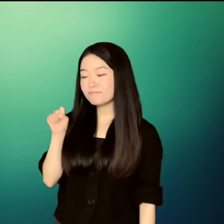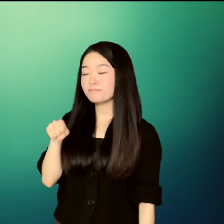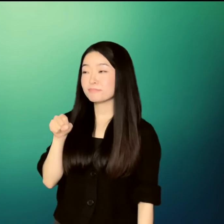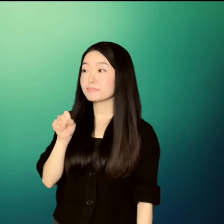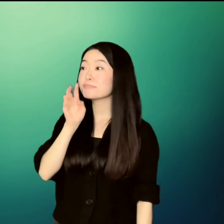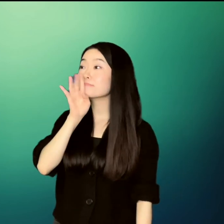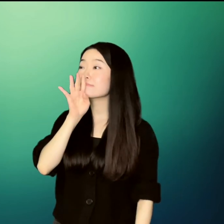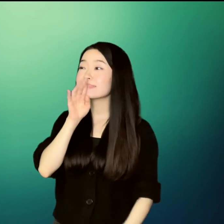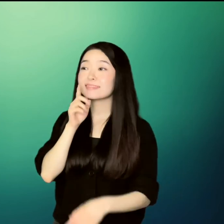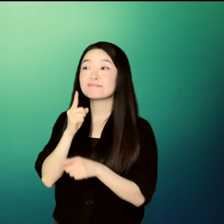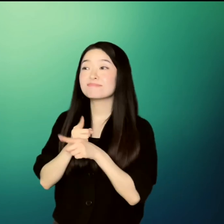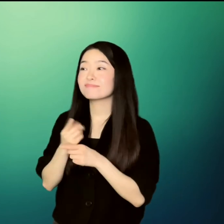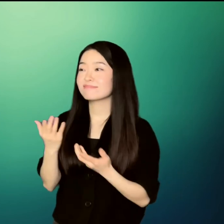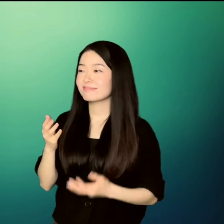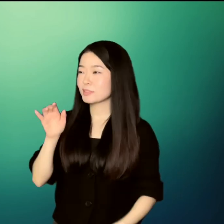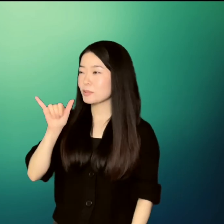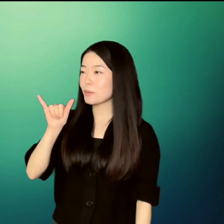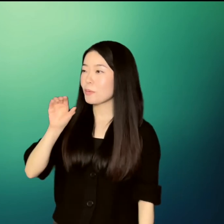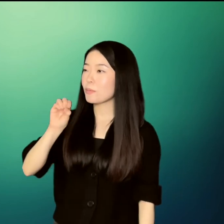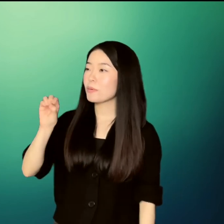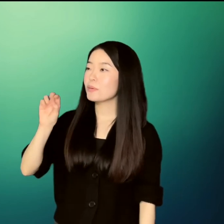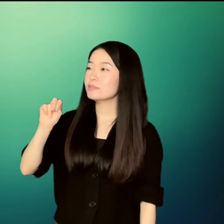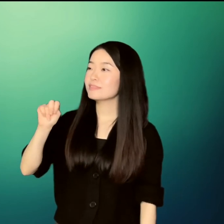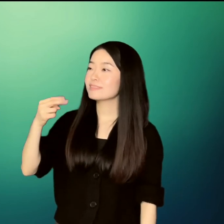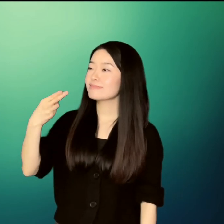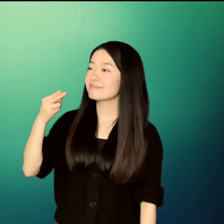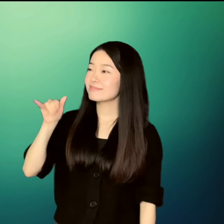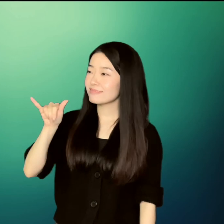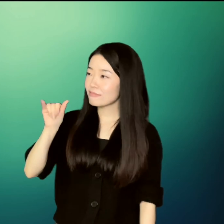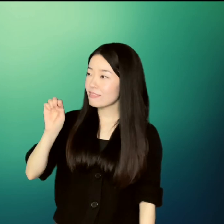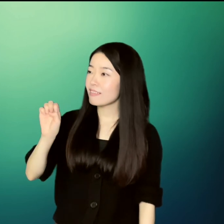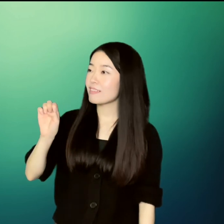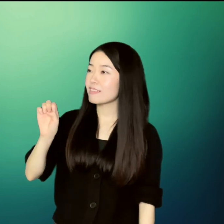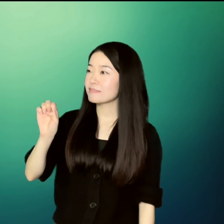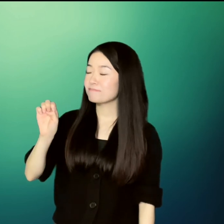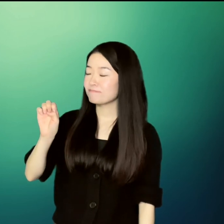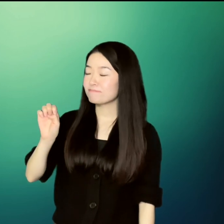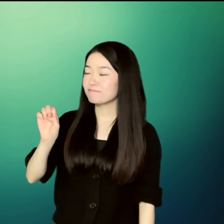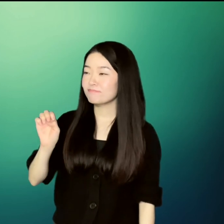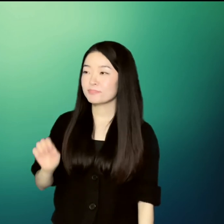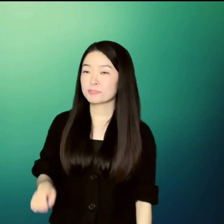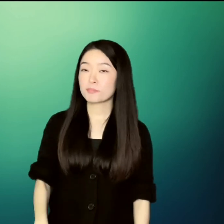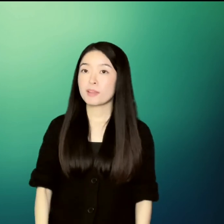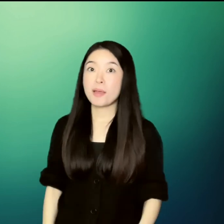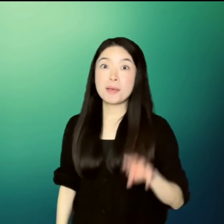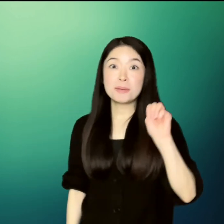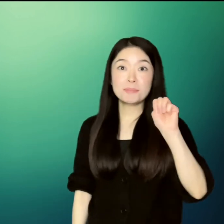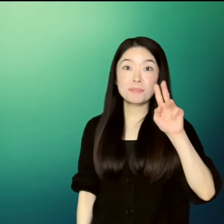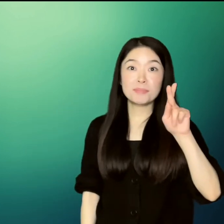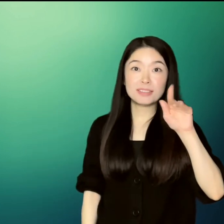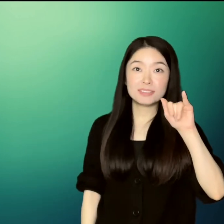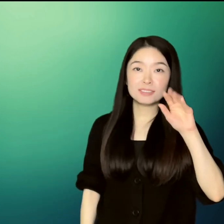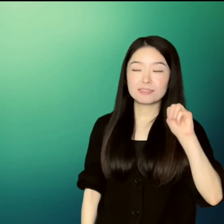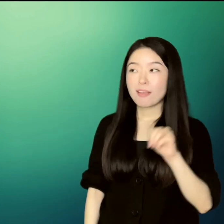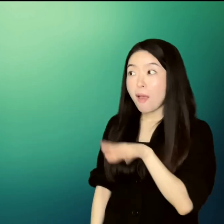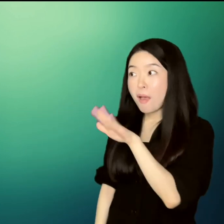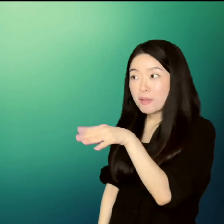She nodded slowly. Yes, it's pronounced Un He. And it means grace, Mr. Kim